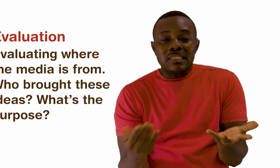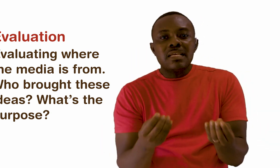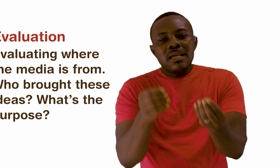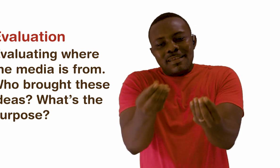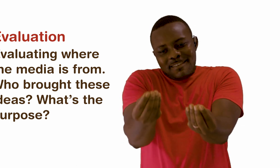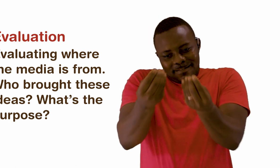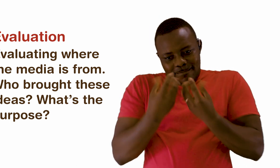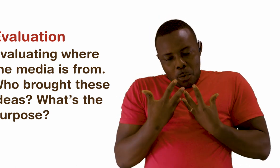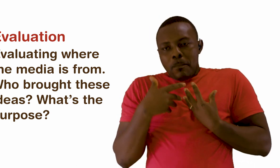behind it?